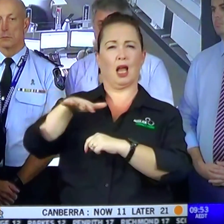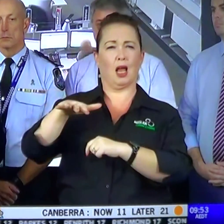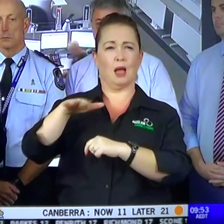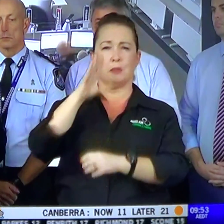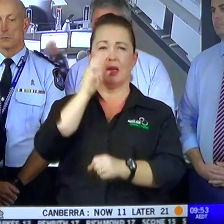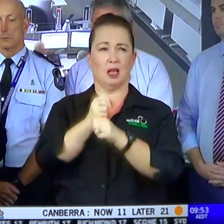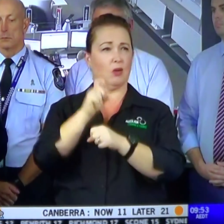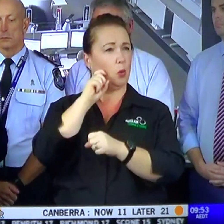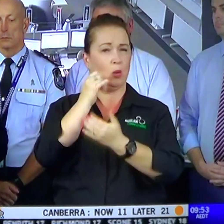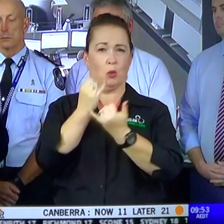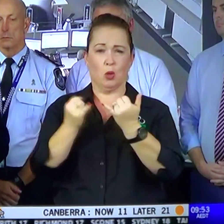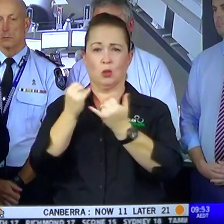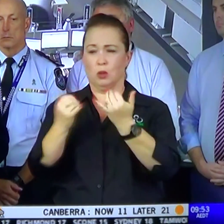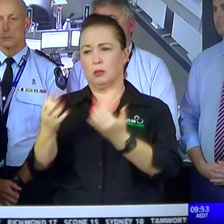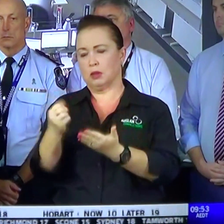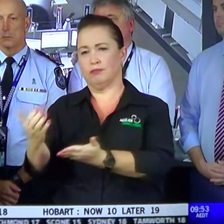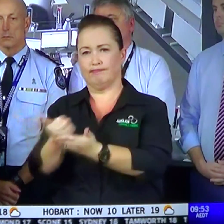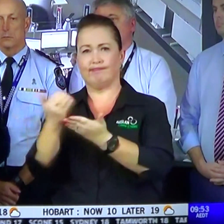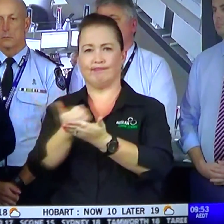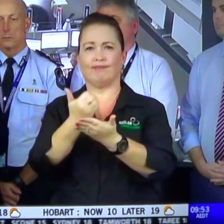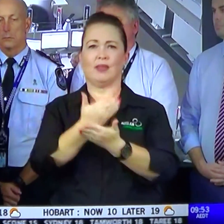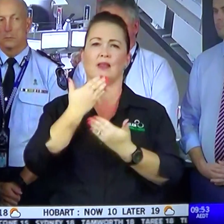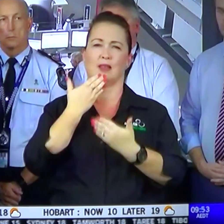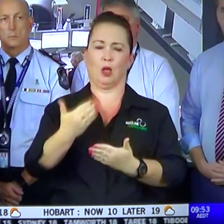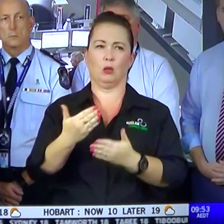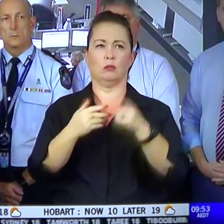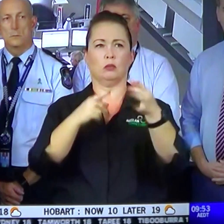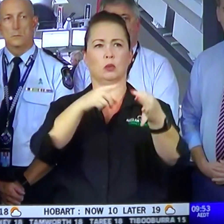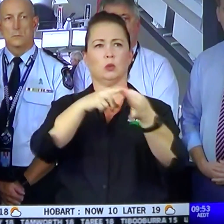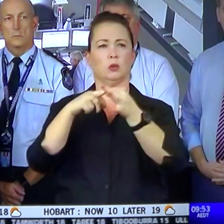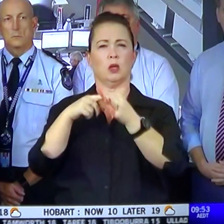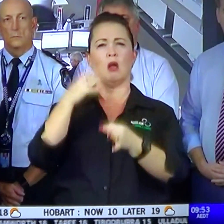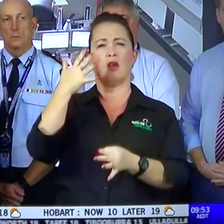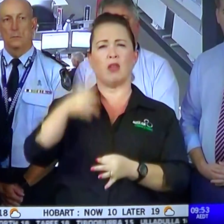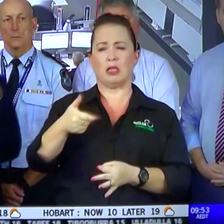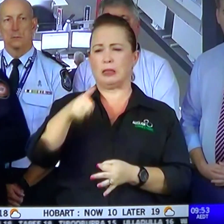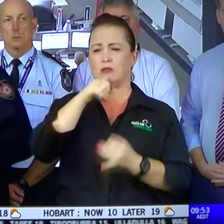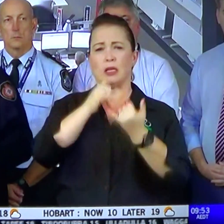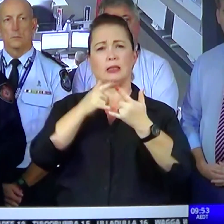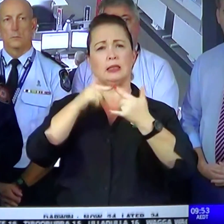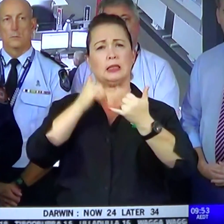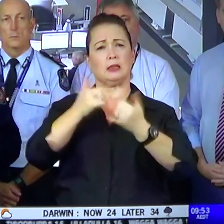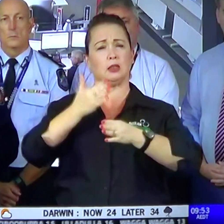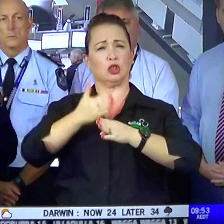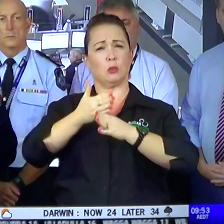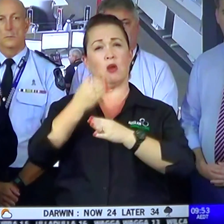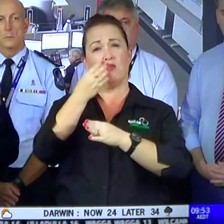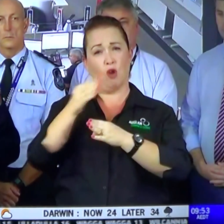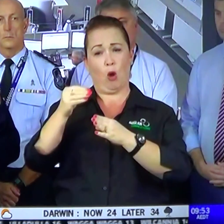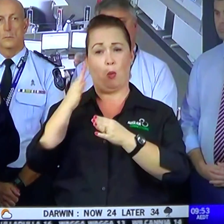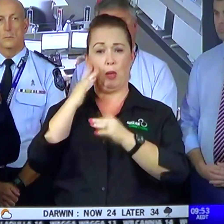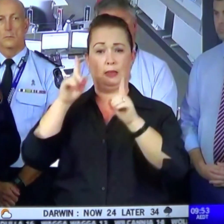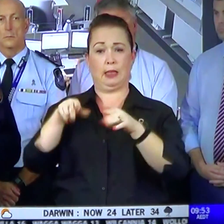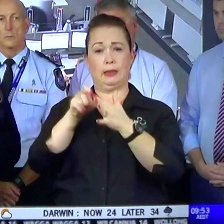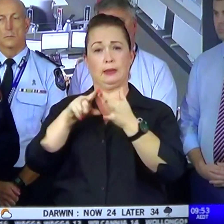increase, as will those SES tasks. Thank you. Commissioner, there are 5,600 SES tasks. Is that since Debbie crossed the coast?